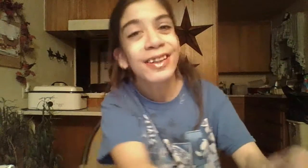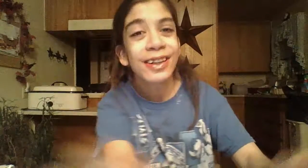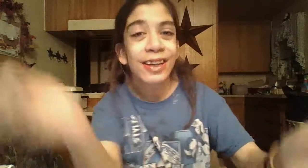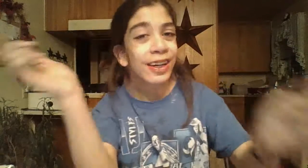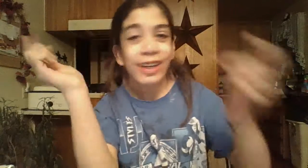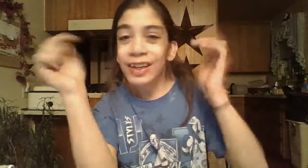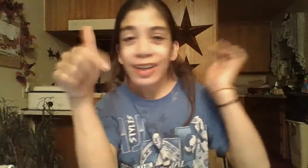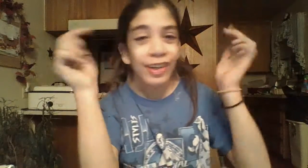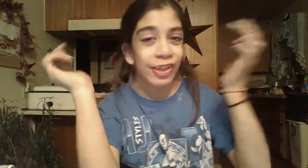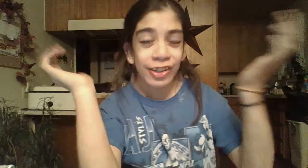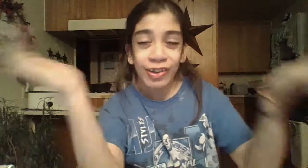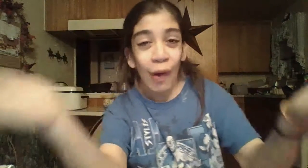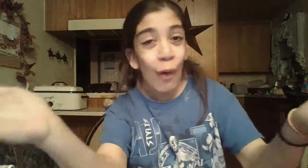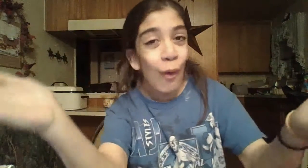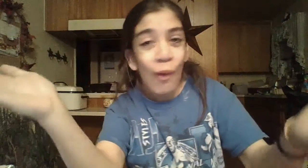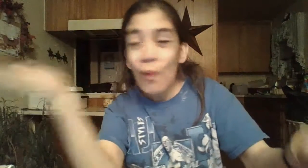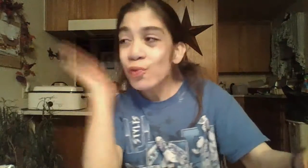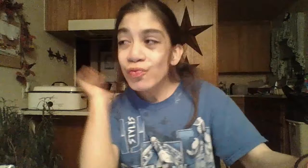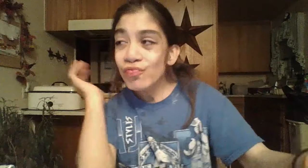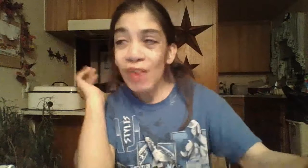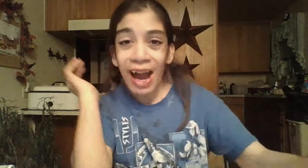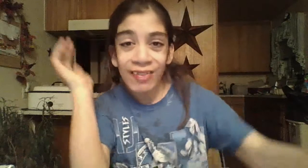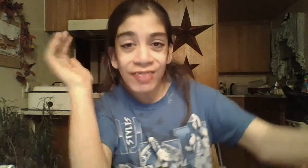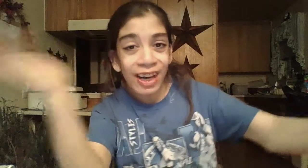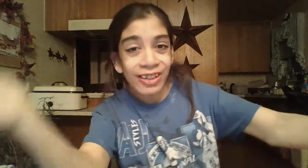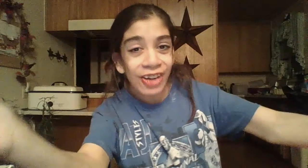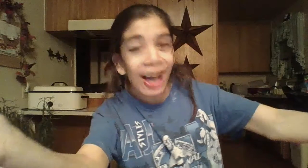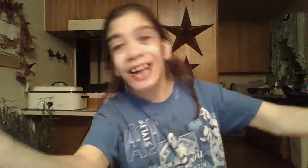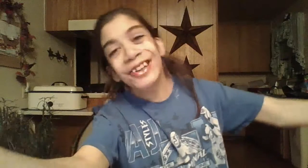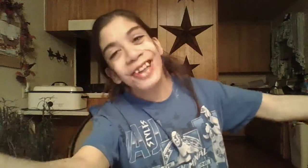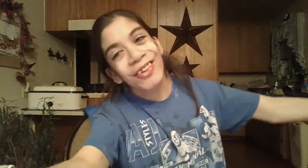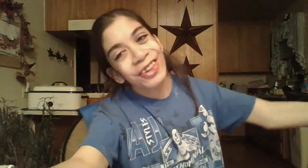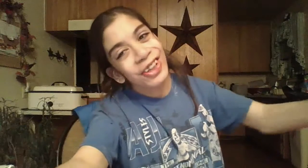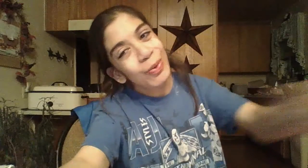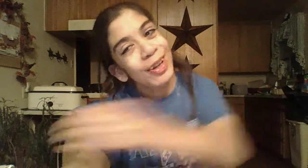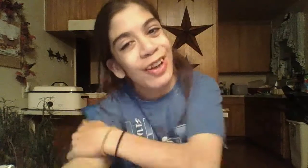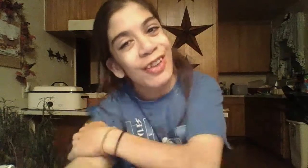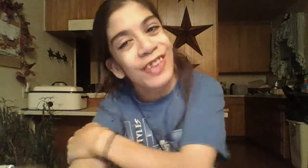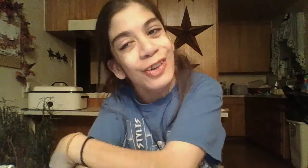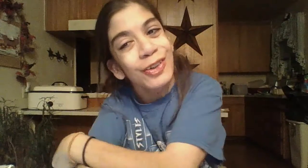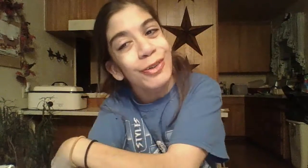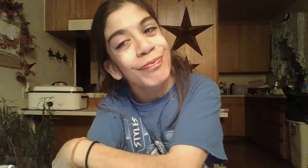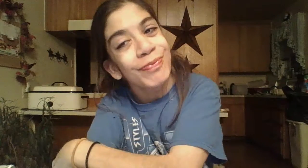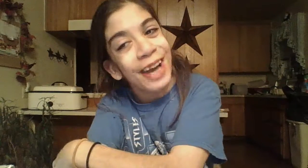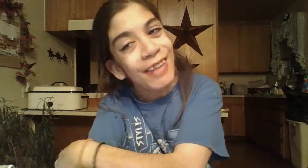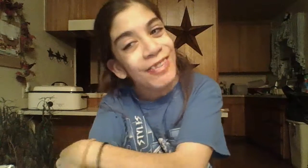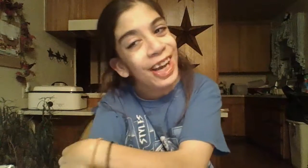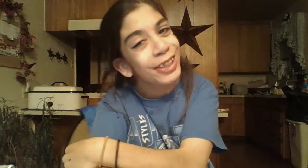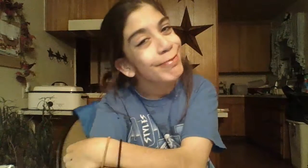just go have fun, you guys, and I will see you in another video soon. I love you guys.